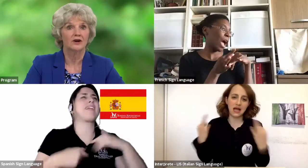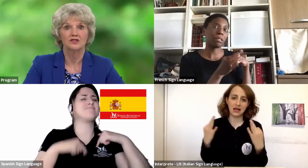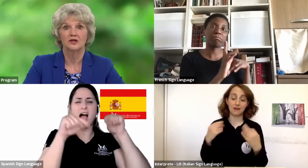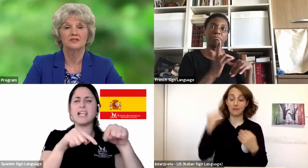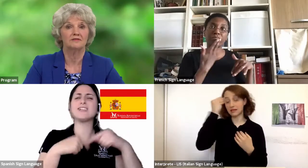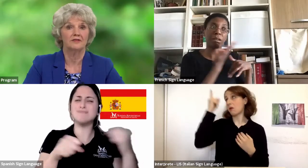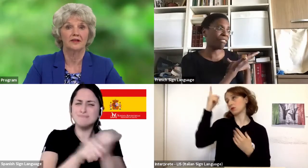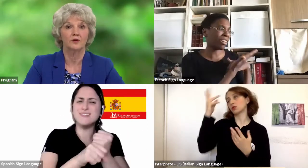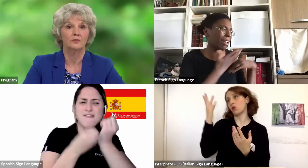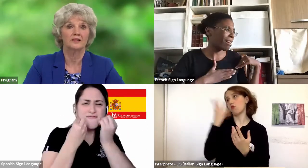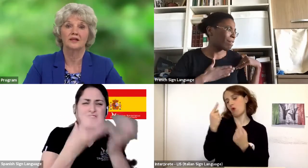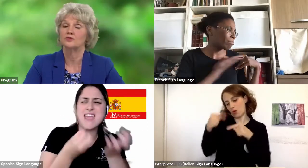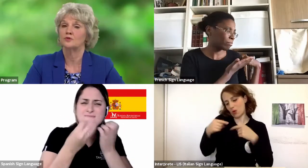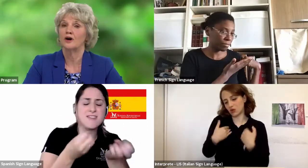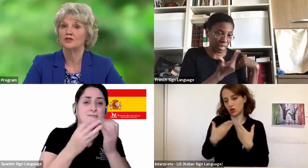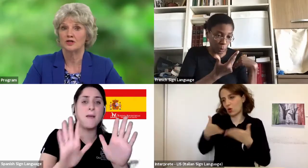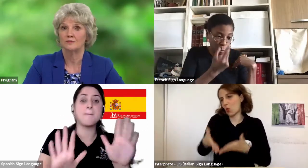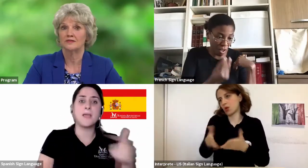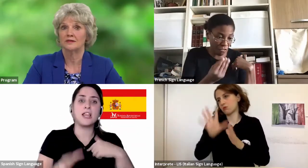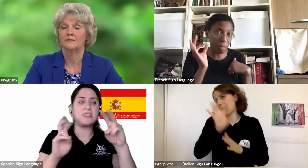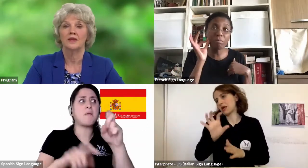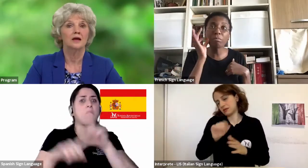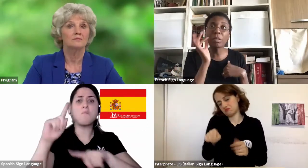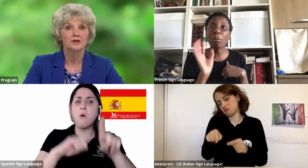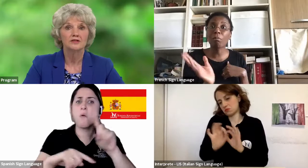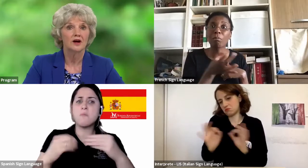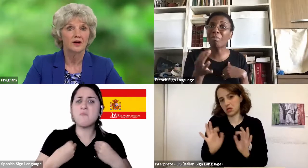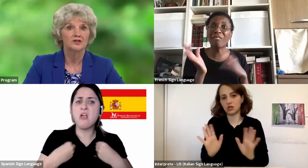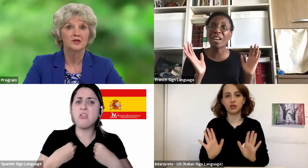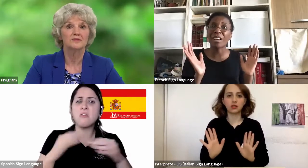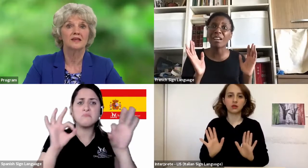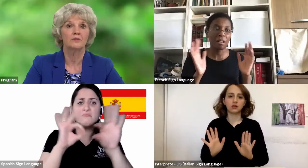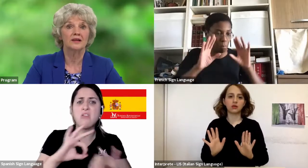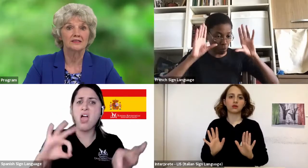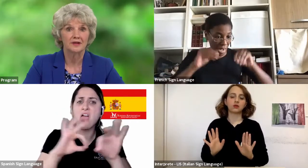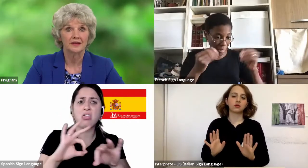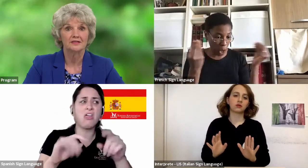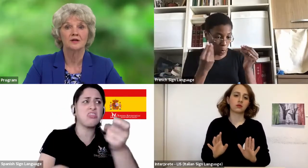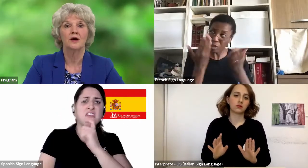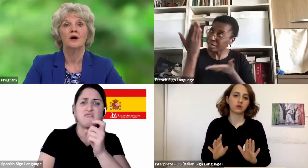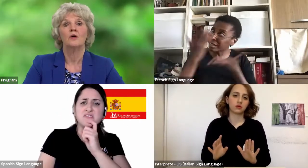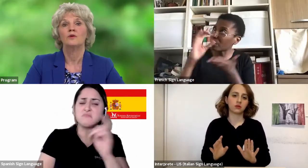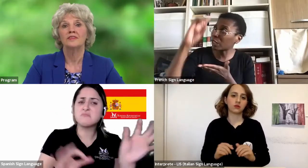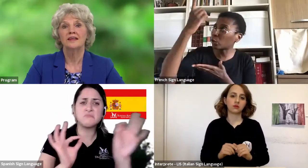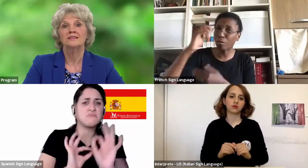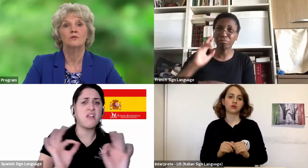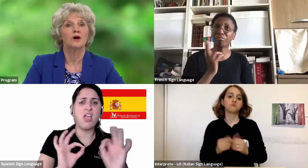the hardships of living in Rwanda as true hardships. Most of the hardships that we experienced were things that were